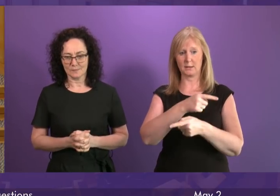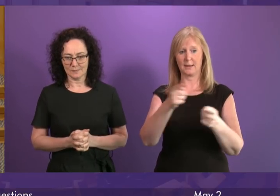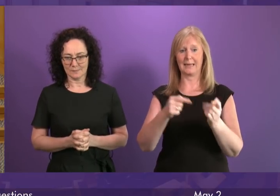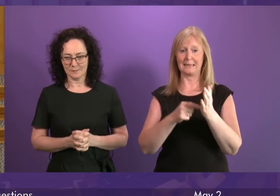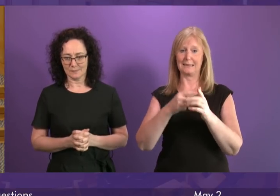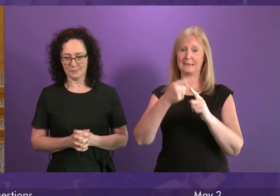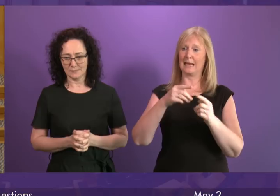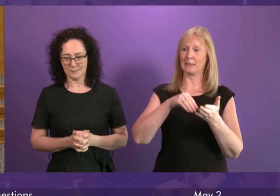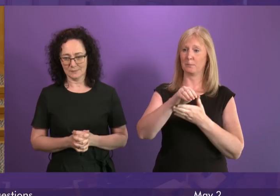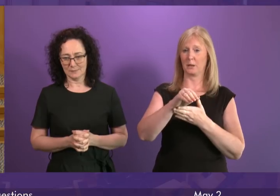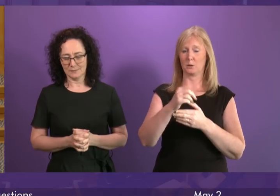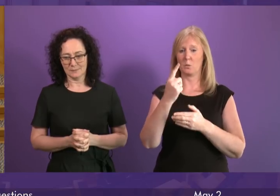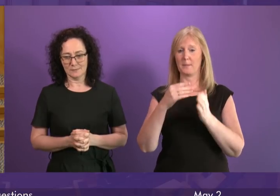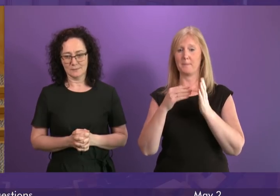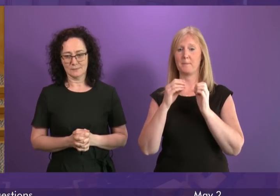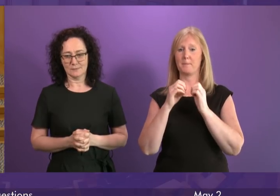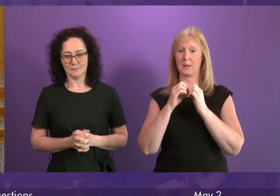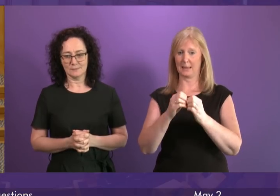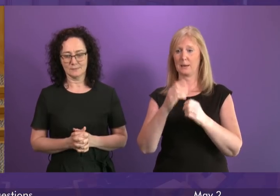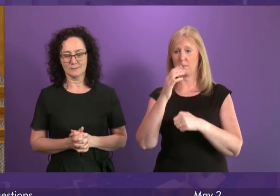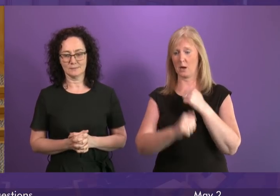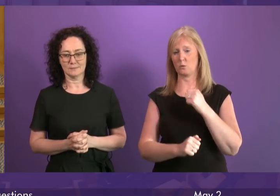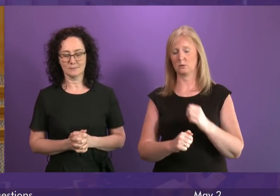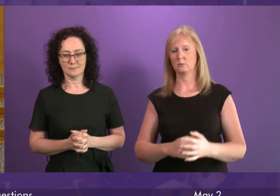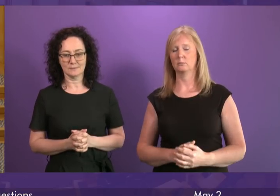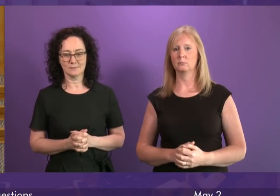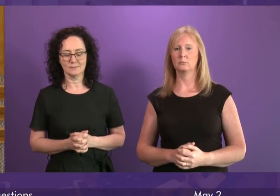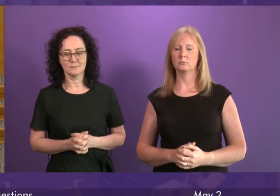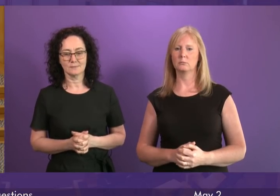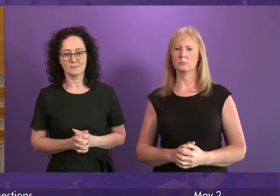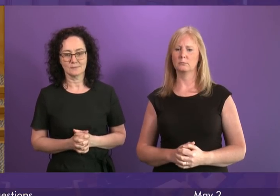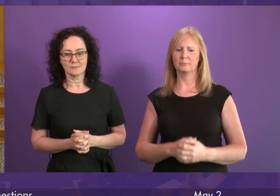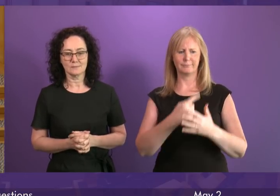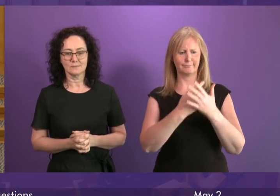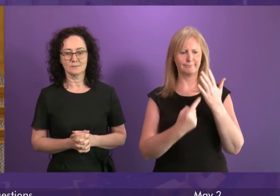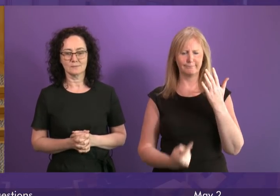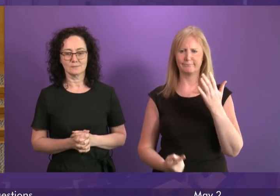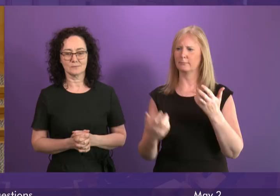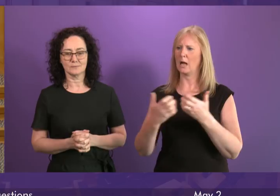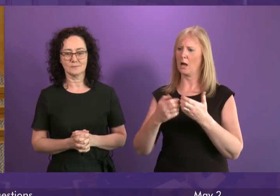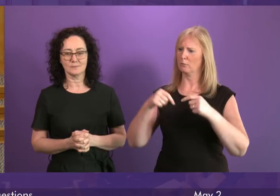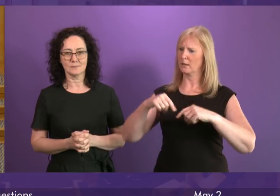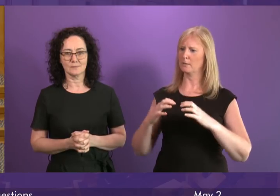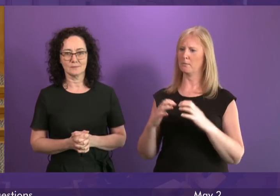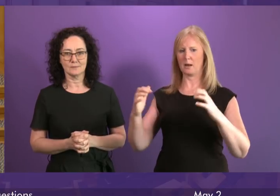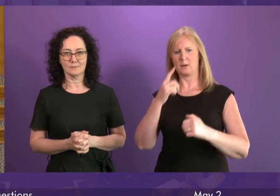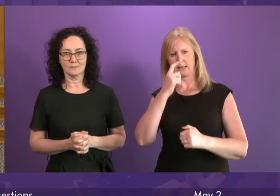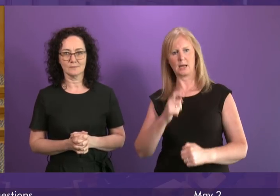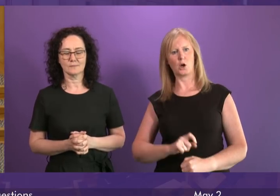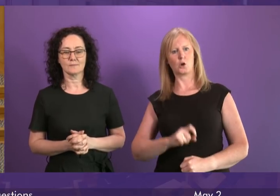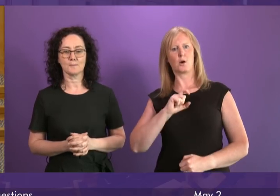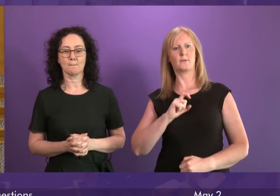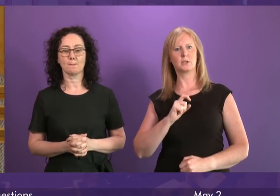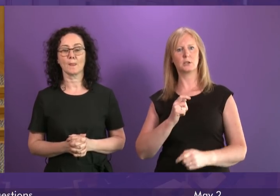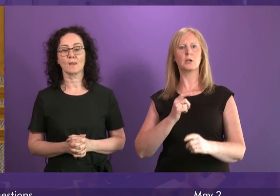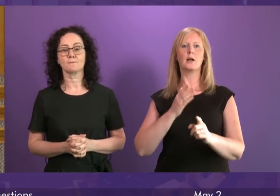pounds given these failures and a host of others how can this parliament have confidence that future targets